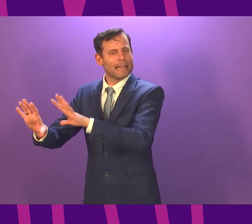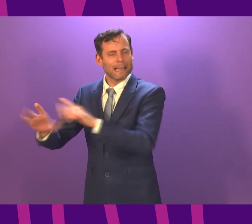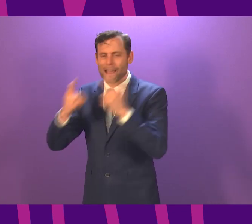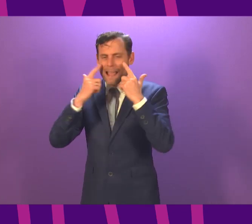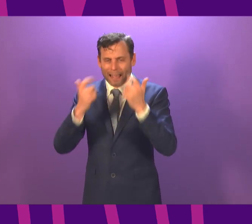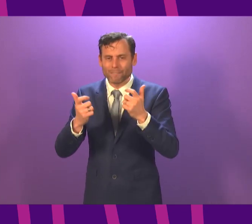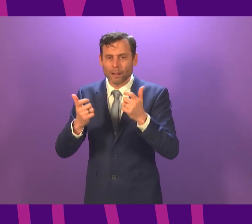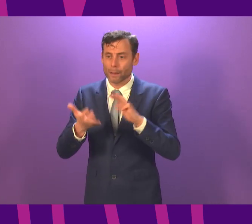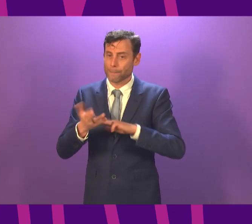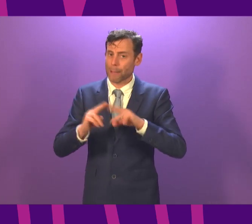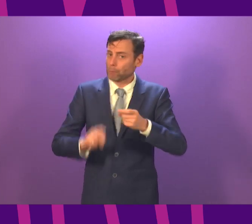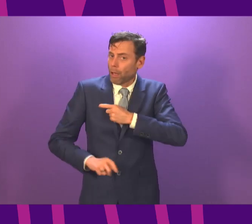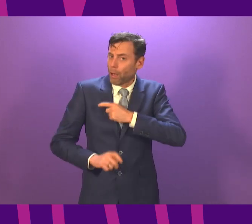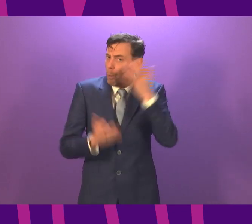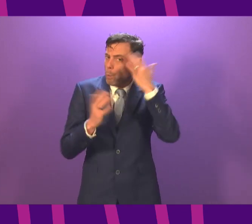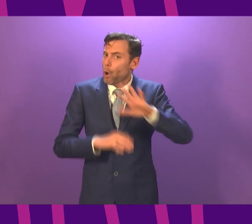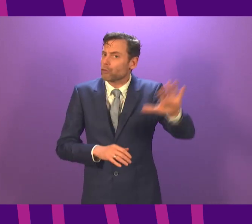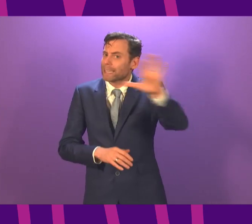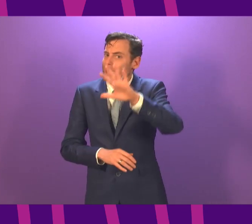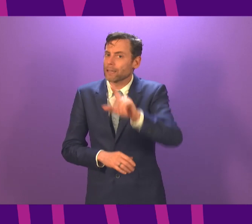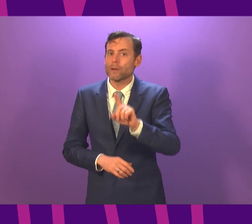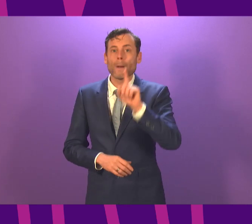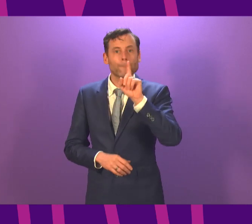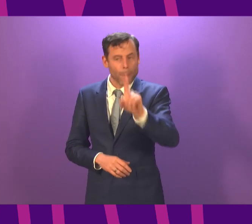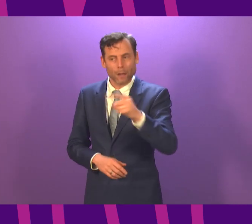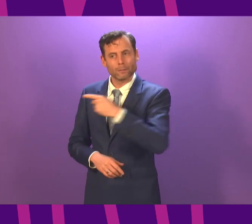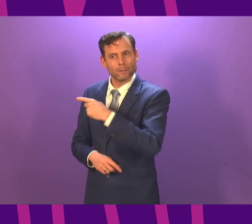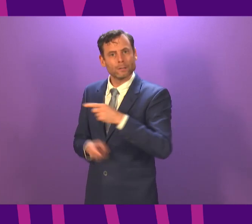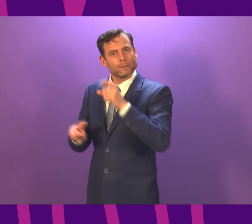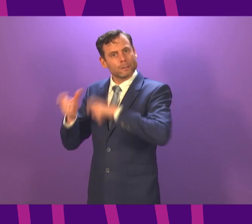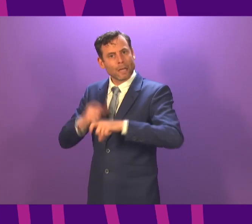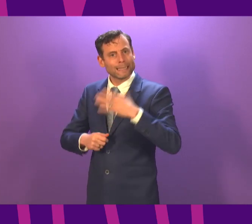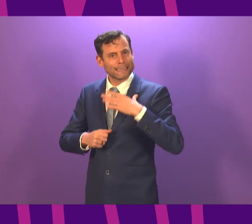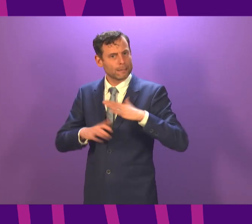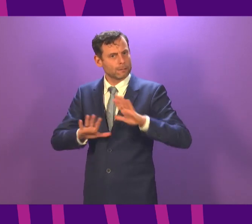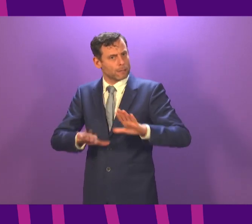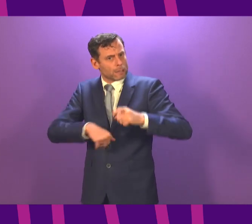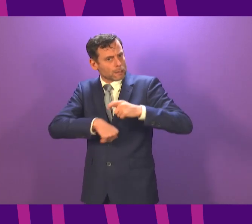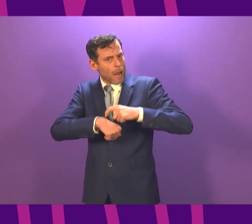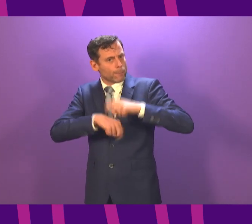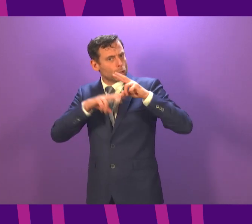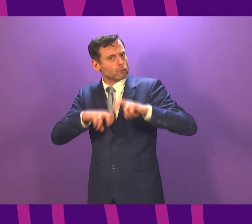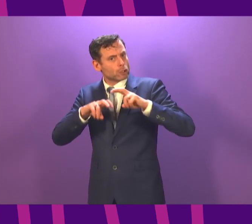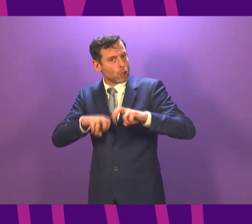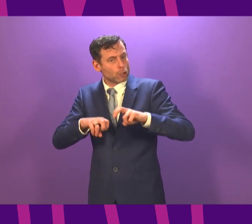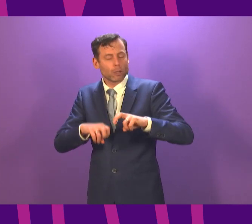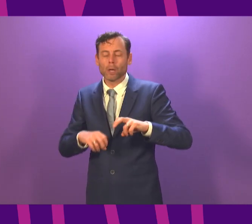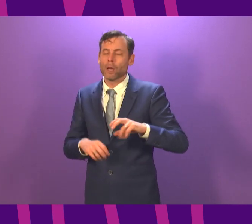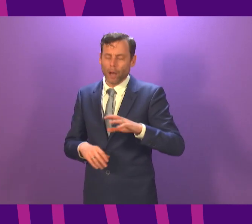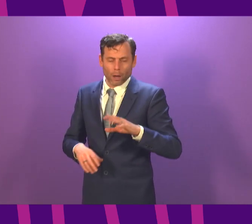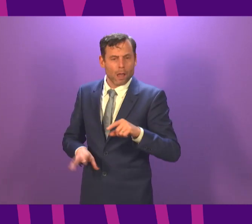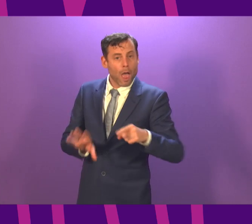But there are some uncertainties around the impact it has. And whether, even if it's not leading to greater infection